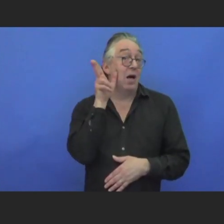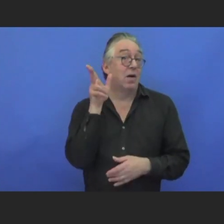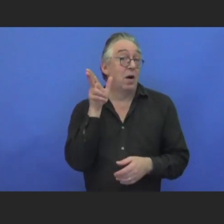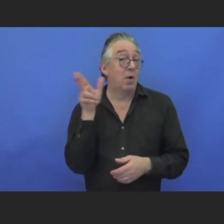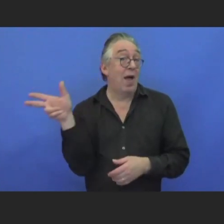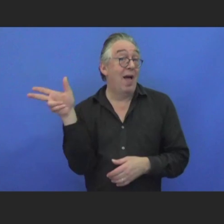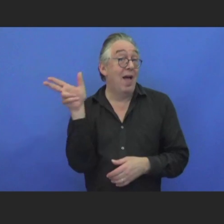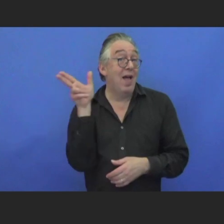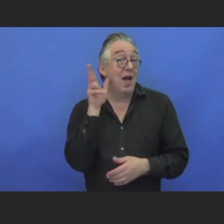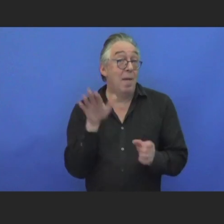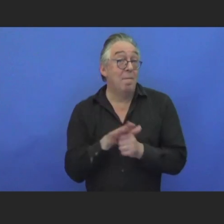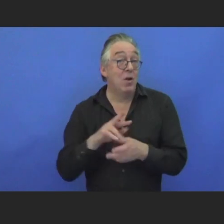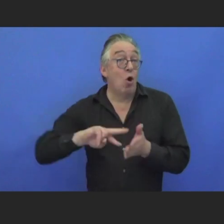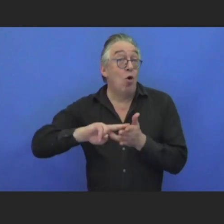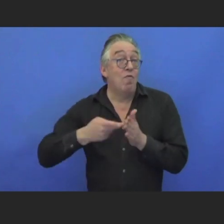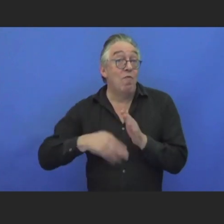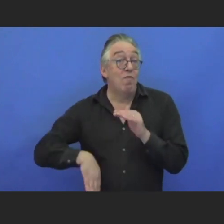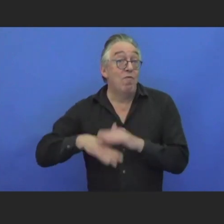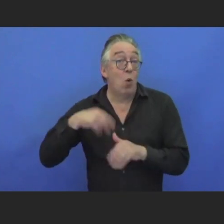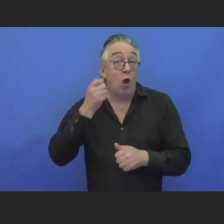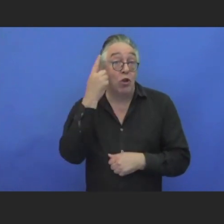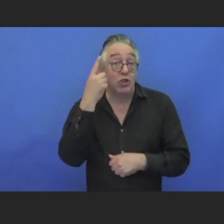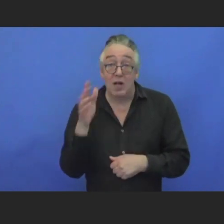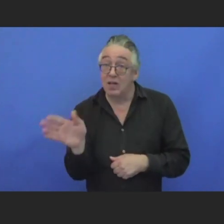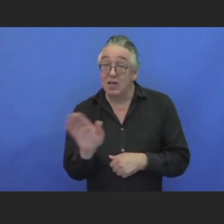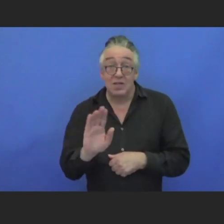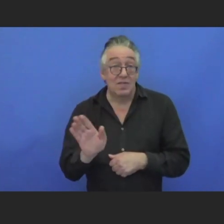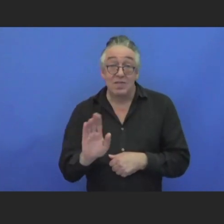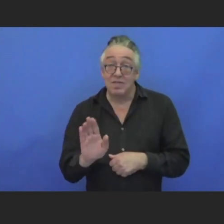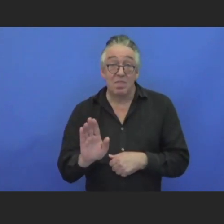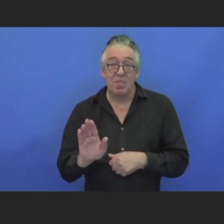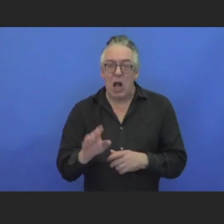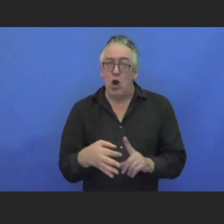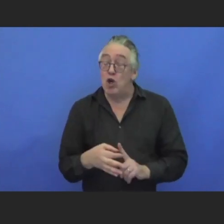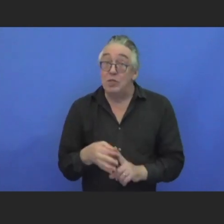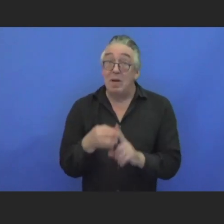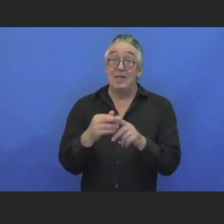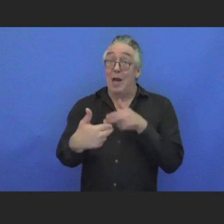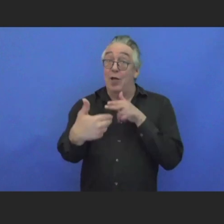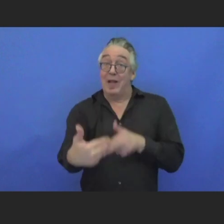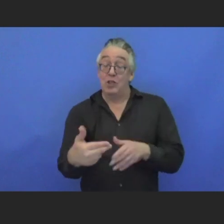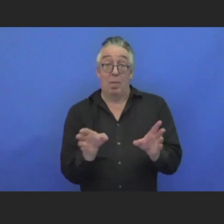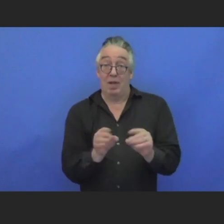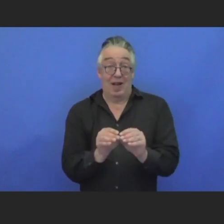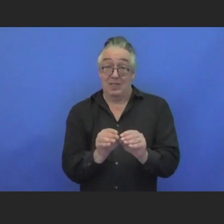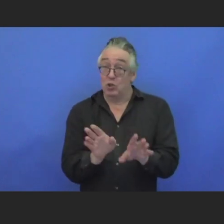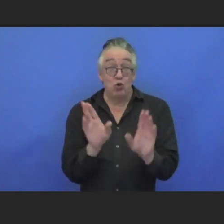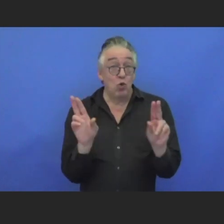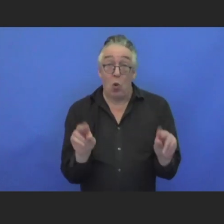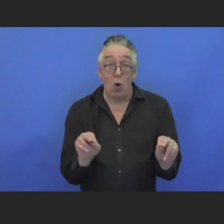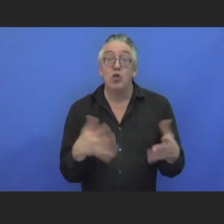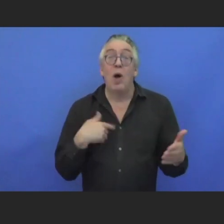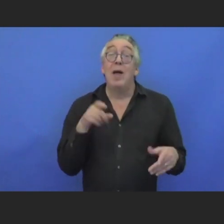especially digital voices and digital meetings. And therefore, they need additional support, such as